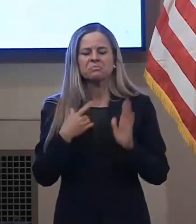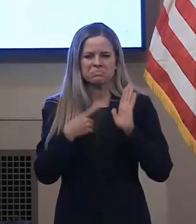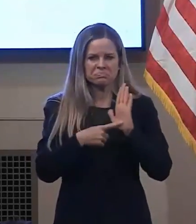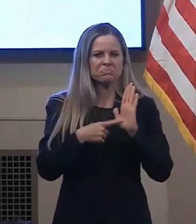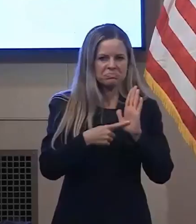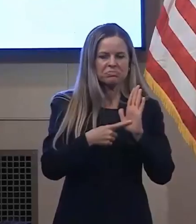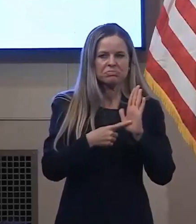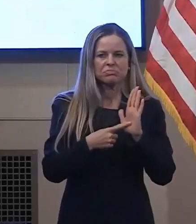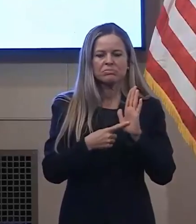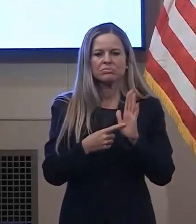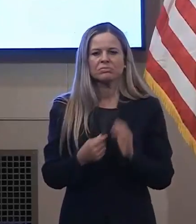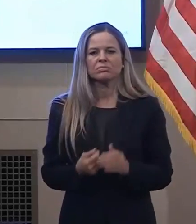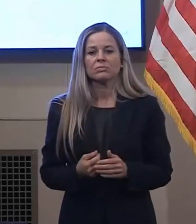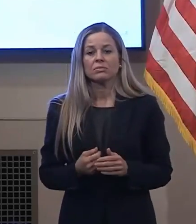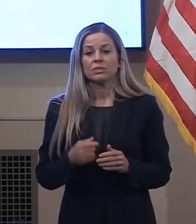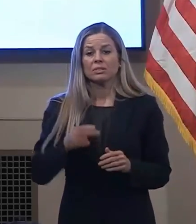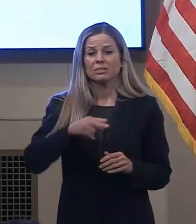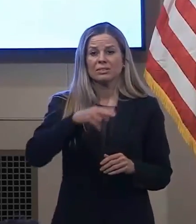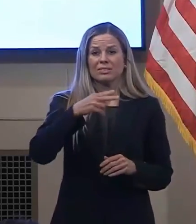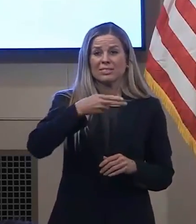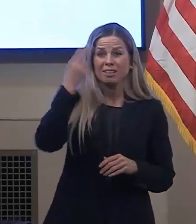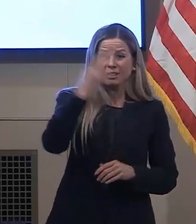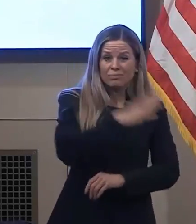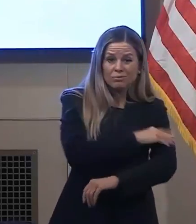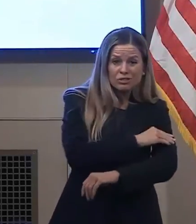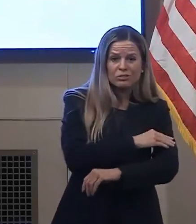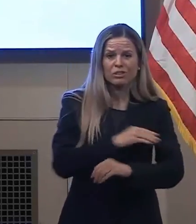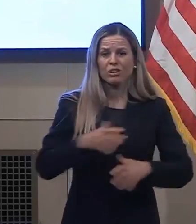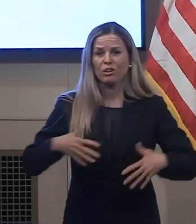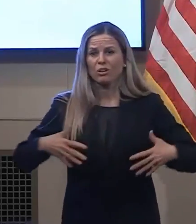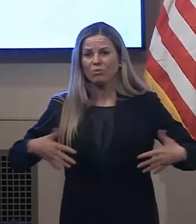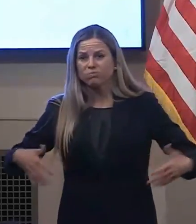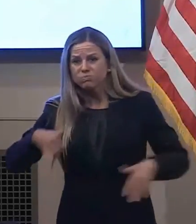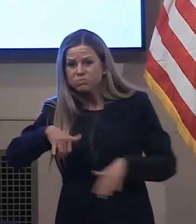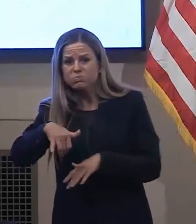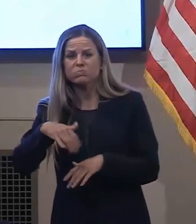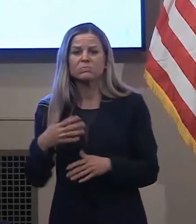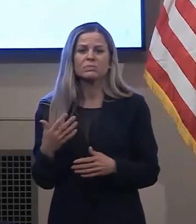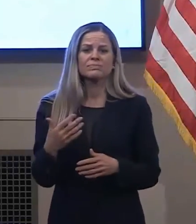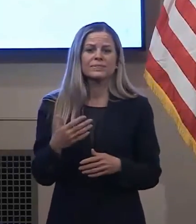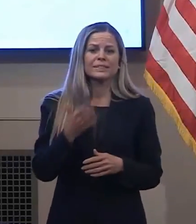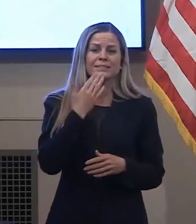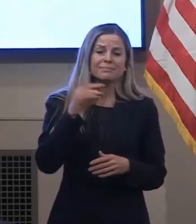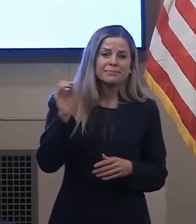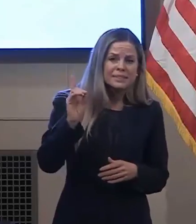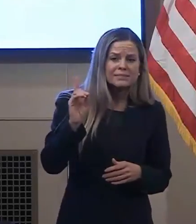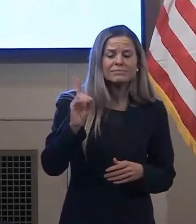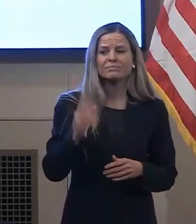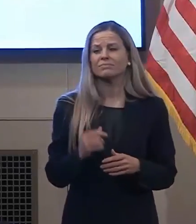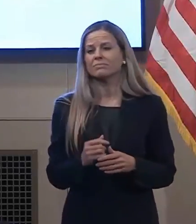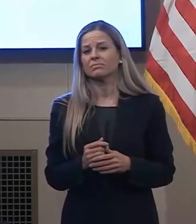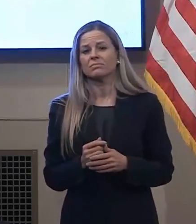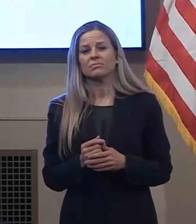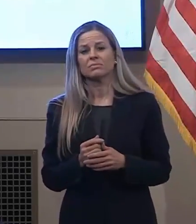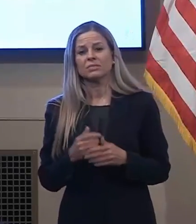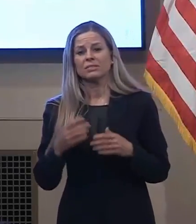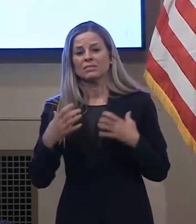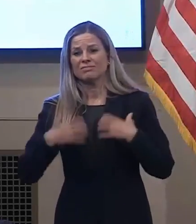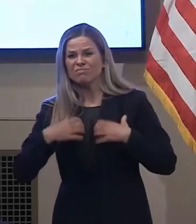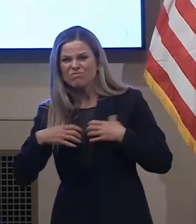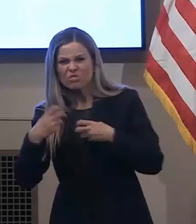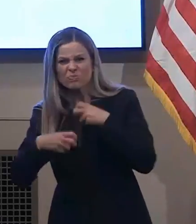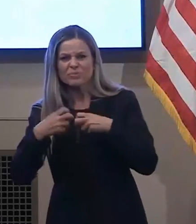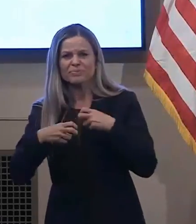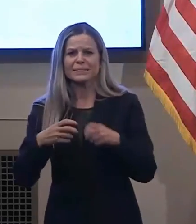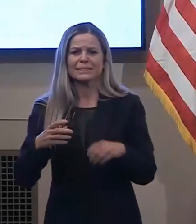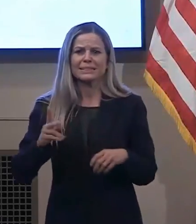these, but hypertension, obesity, cardiovascular disease, diabetes, chronic lung, liver, and renal disease